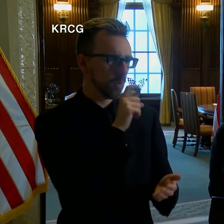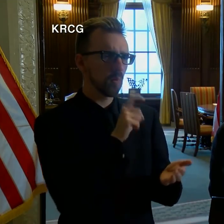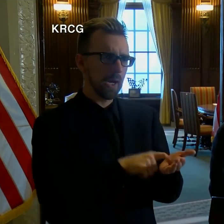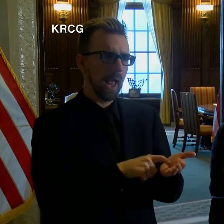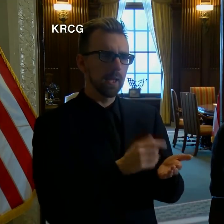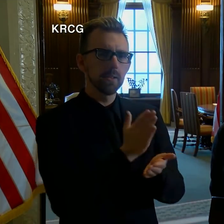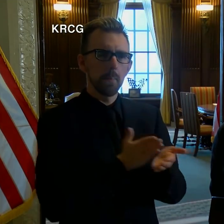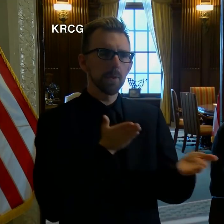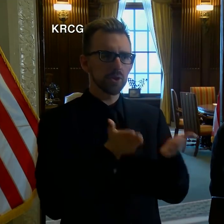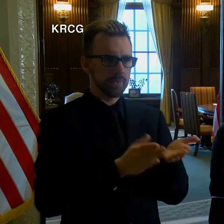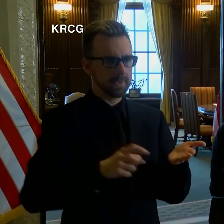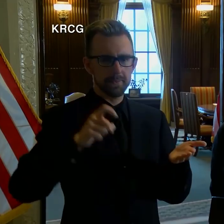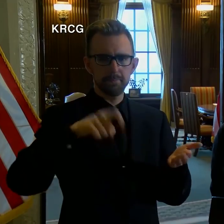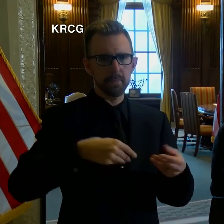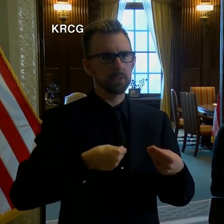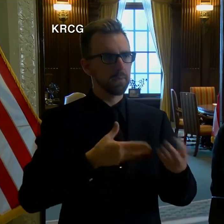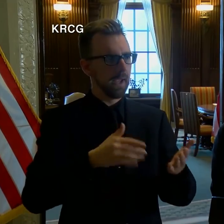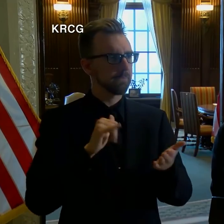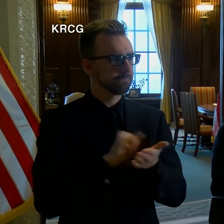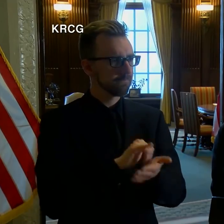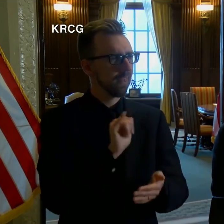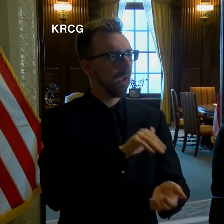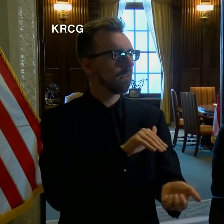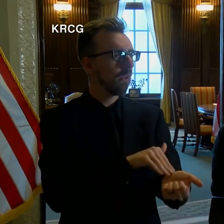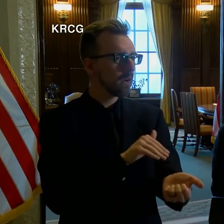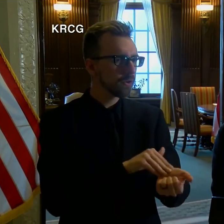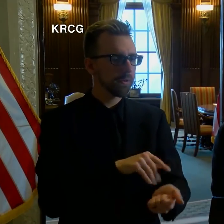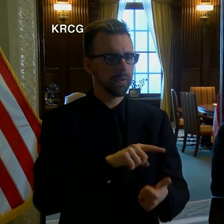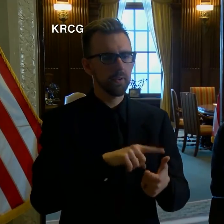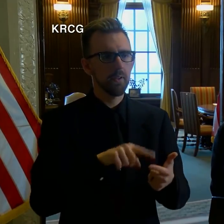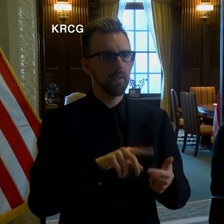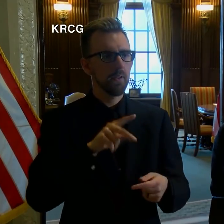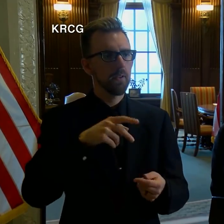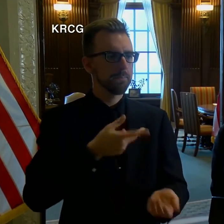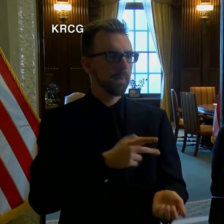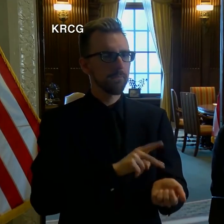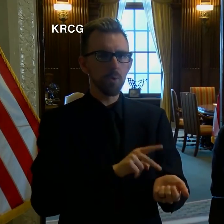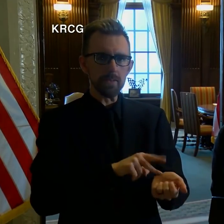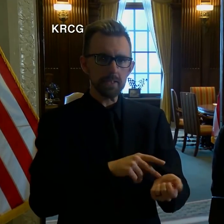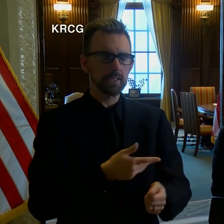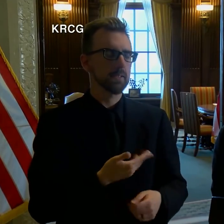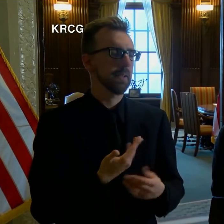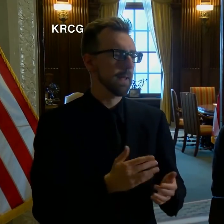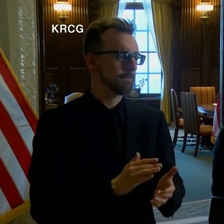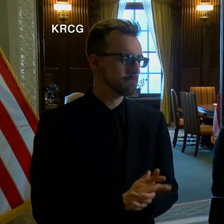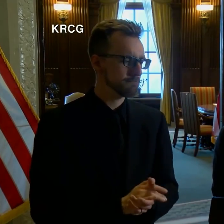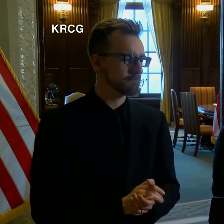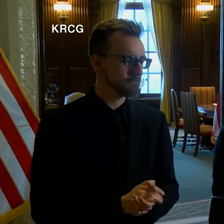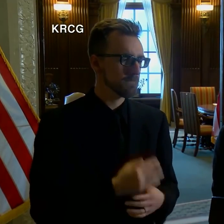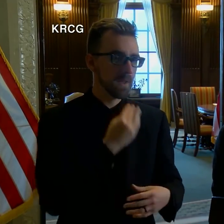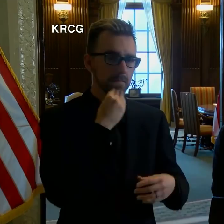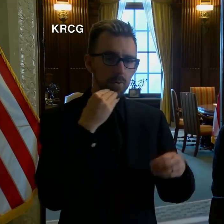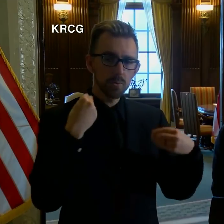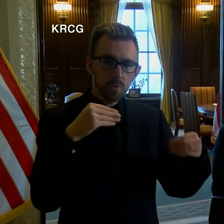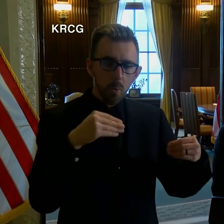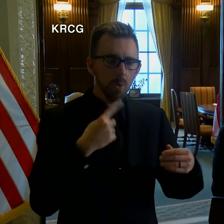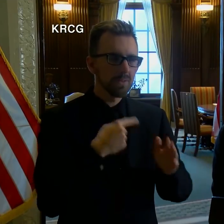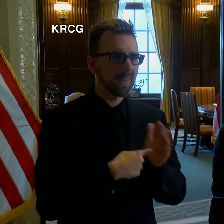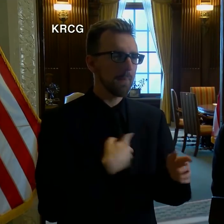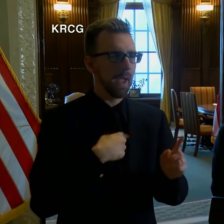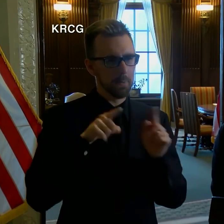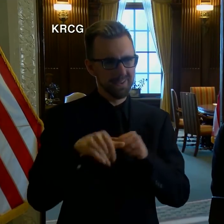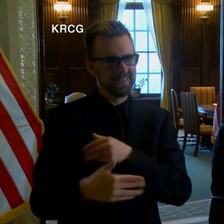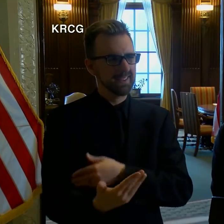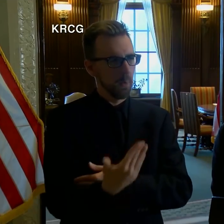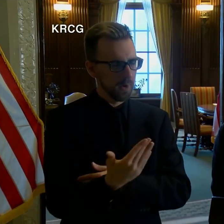services that have to be provided, going to the doctor, going to pharmacies, going to the grocery store. I was there this